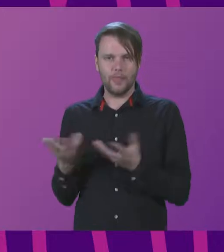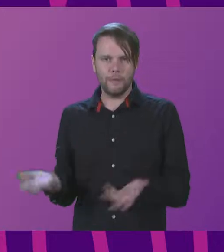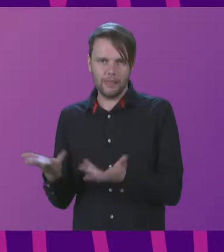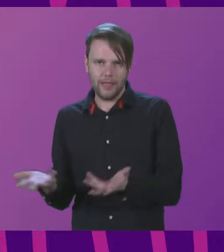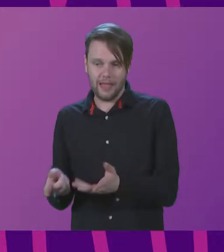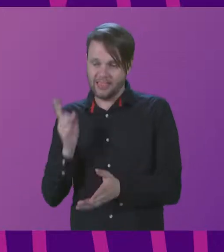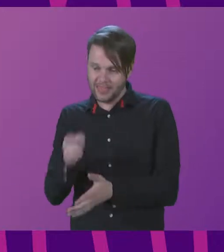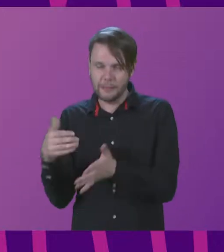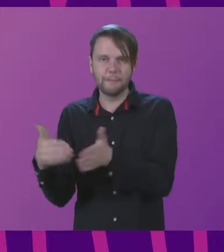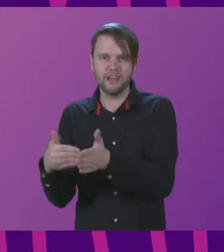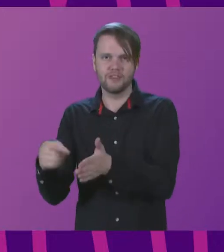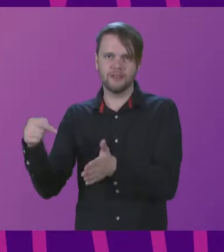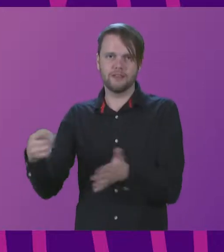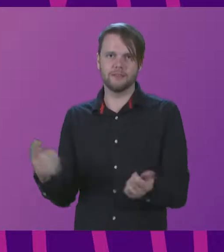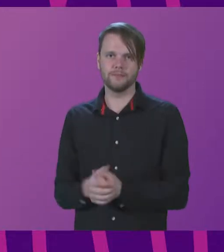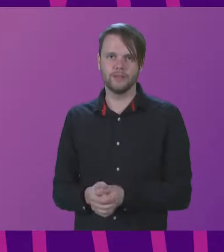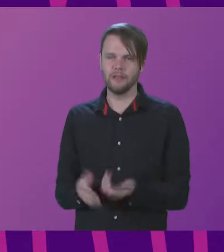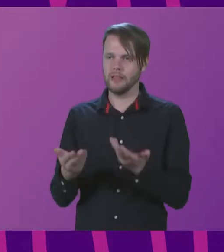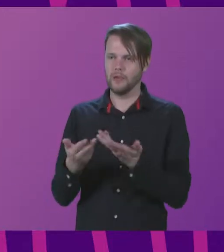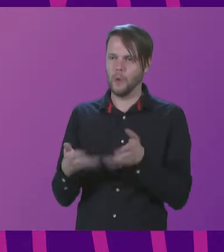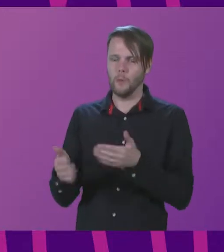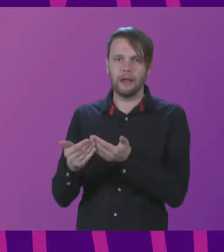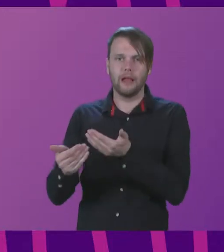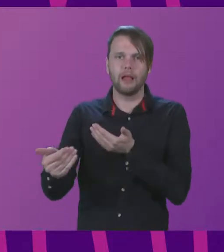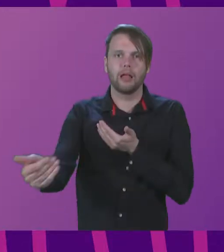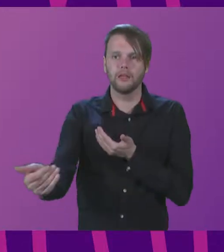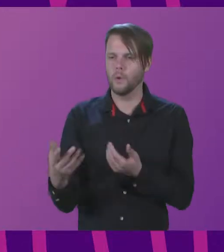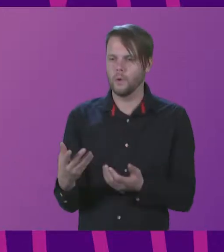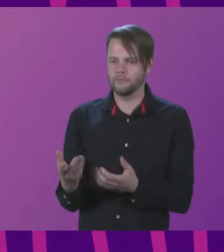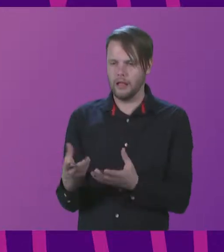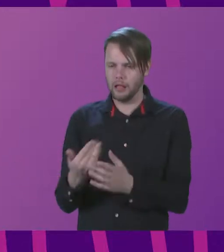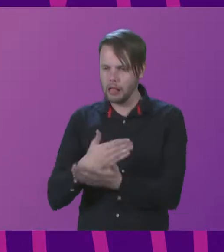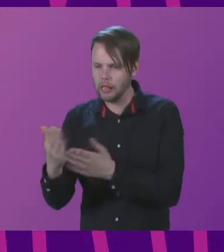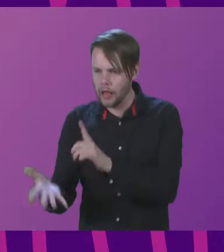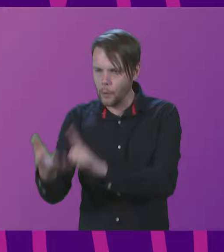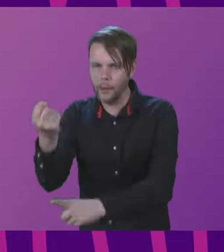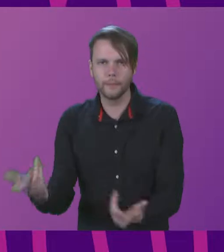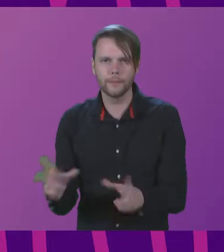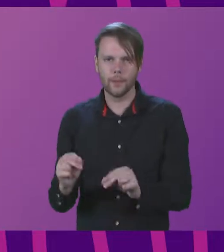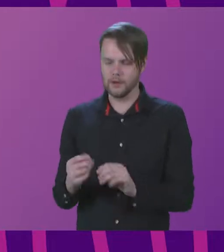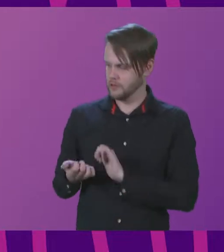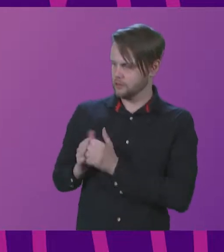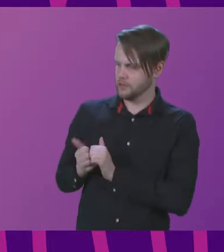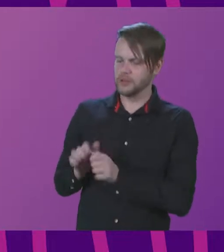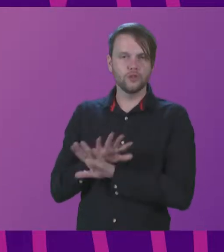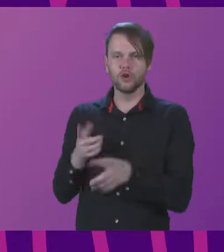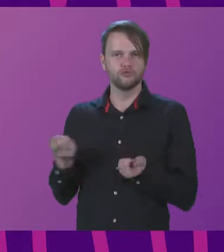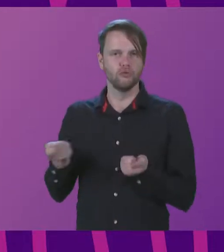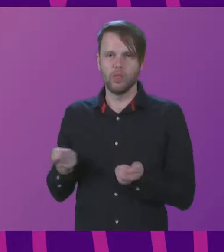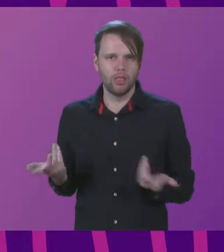is the barrier. It's open-ended. It doesn't have an outcome. And it's co-created rather than being controlled.